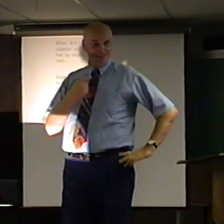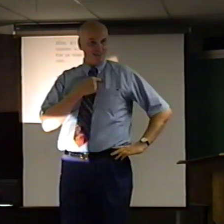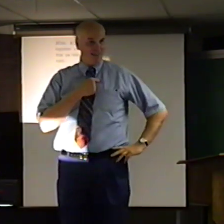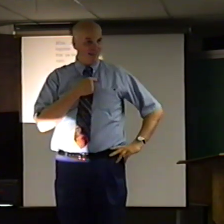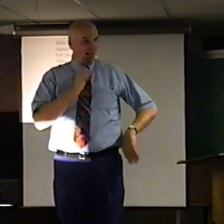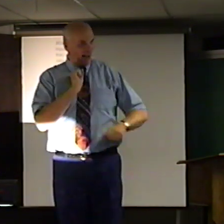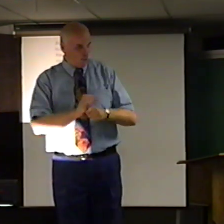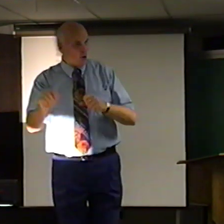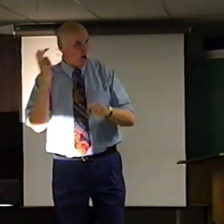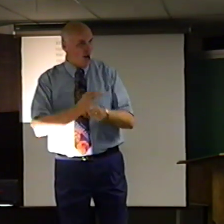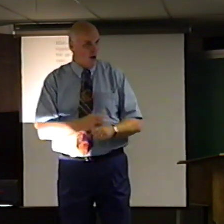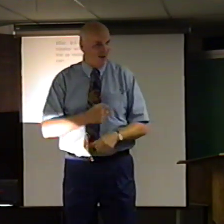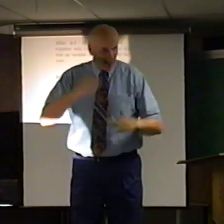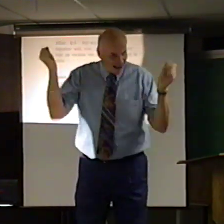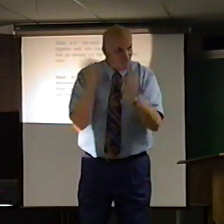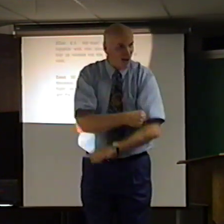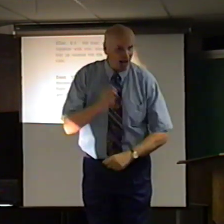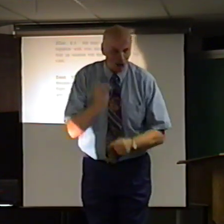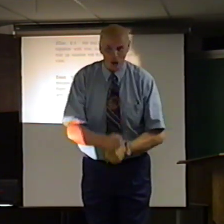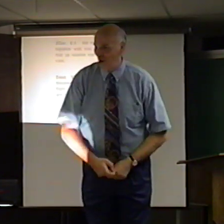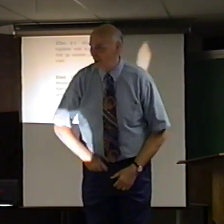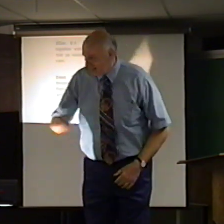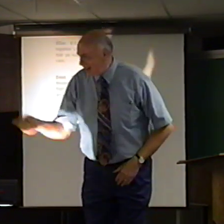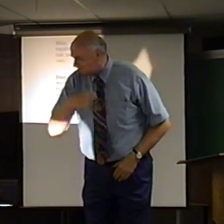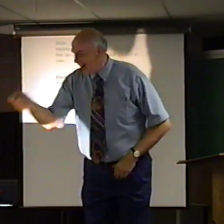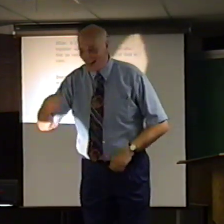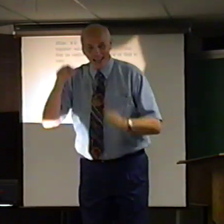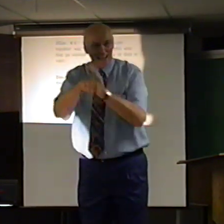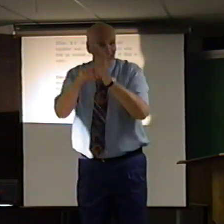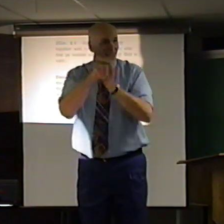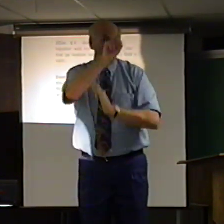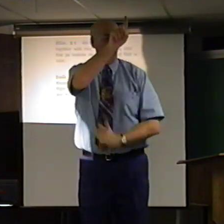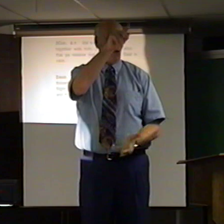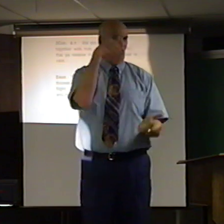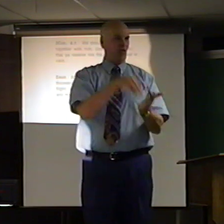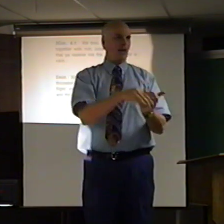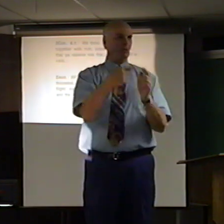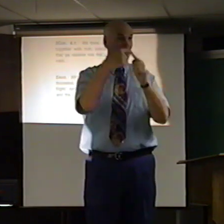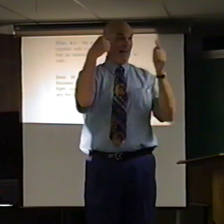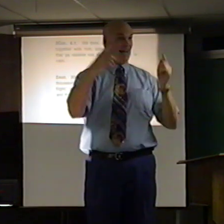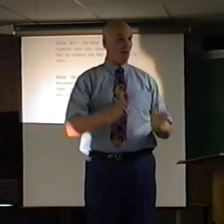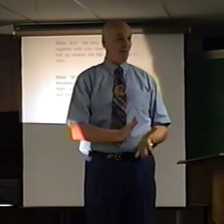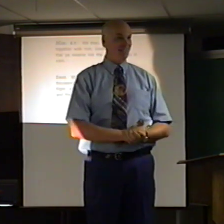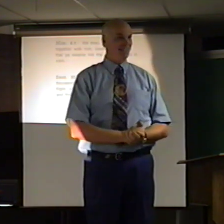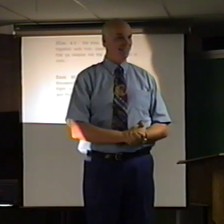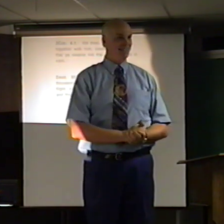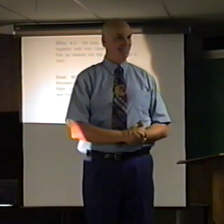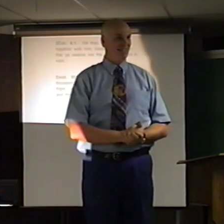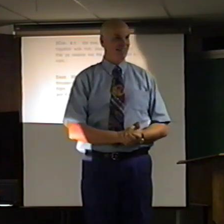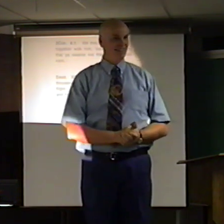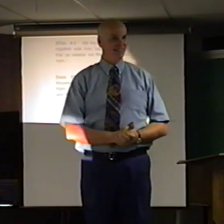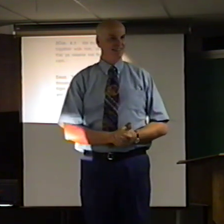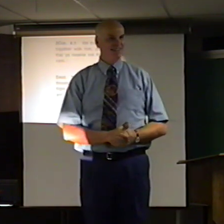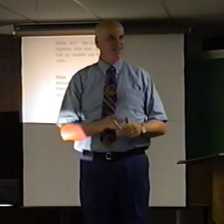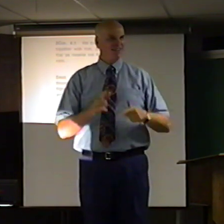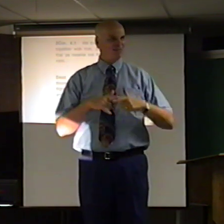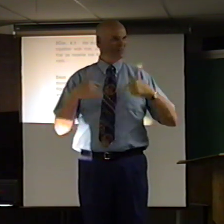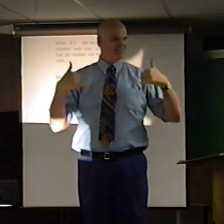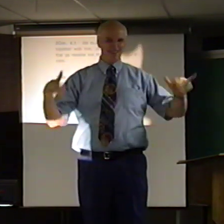Eight. Two. One. enemies. But